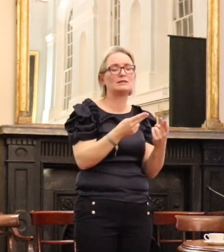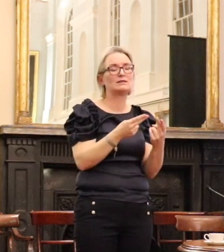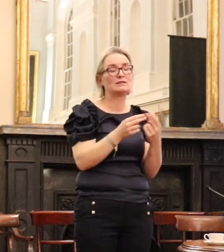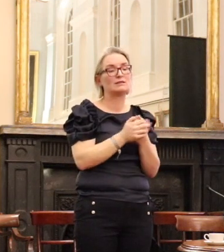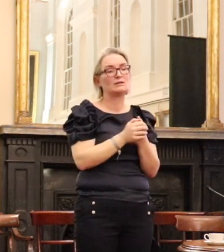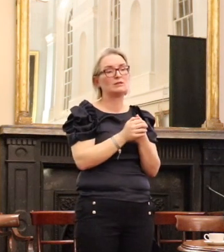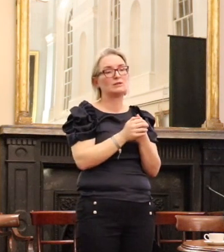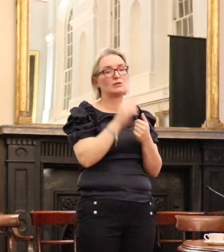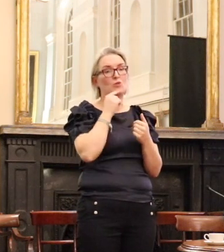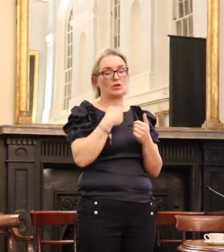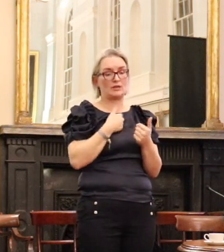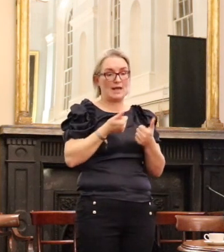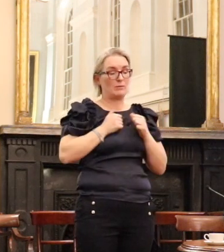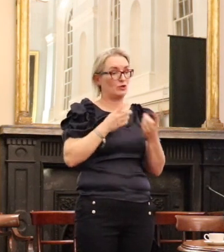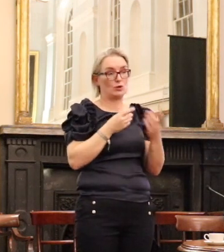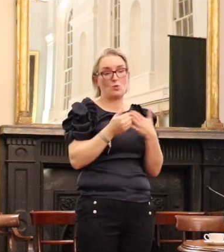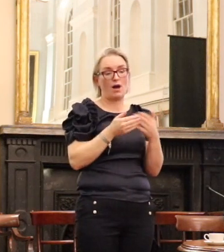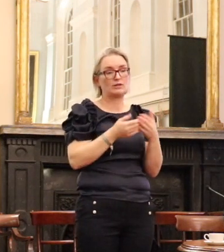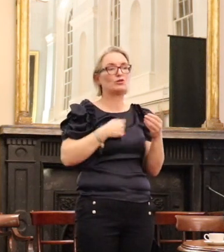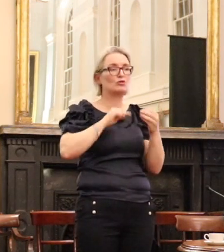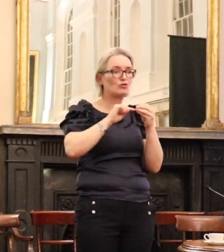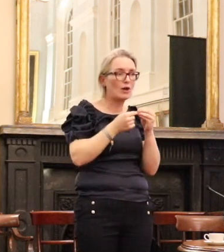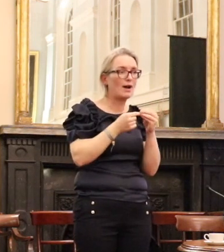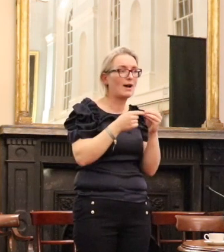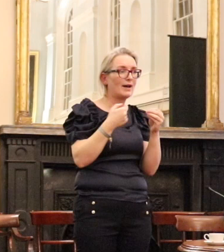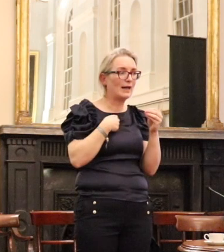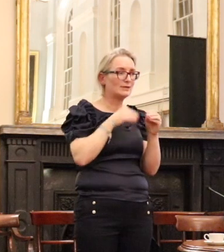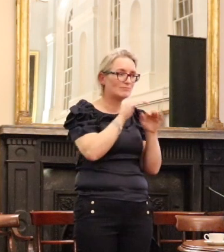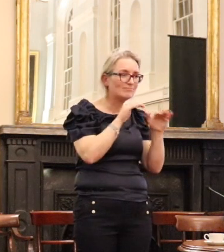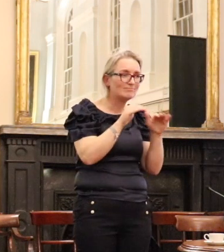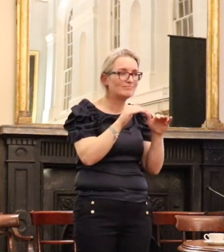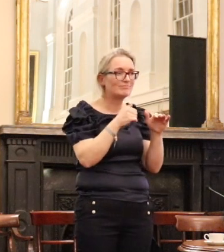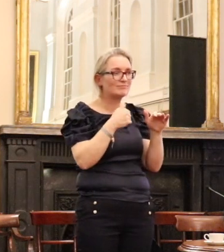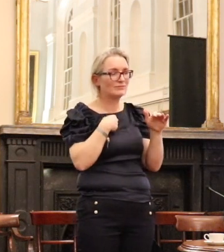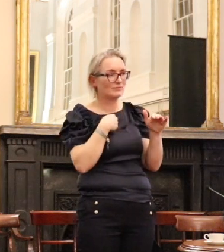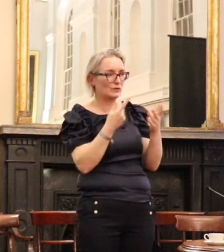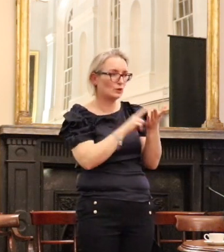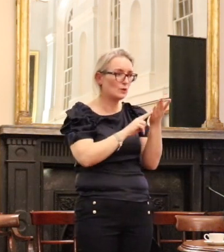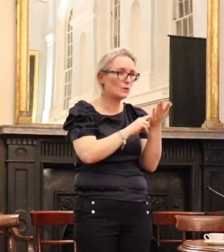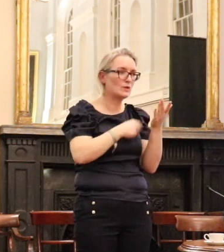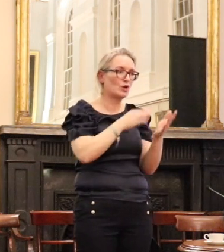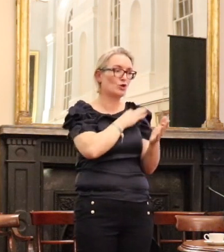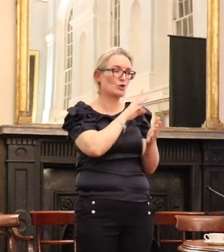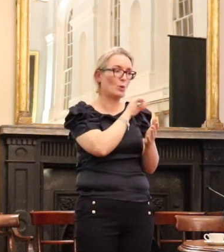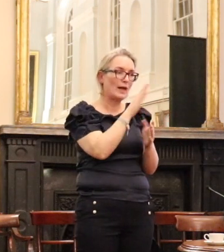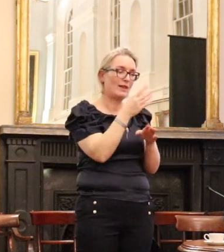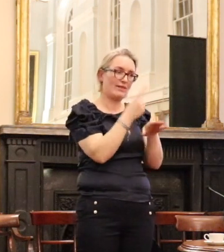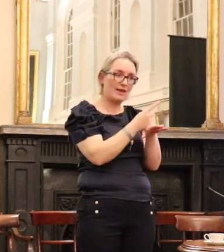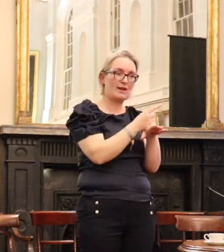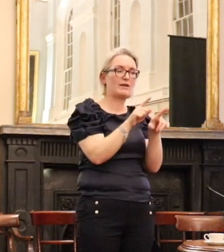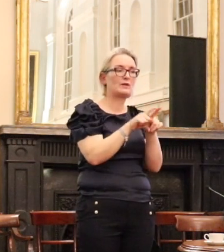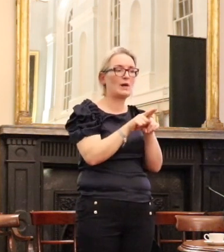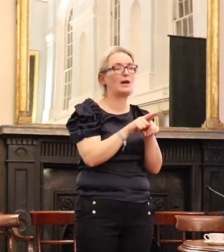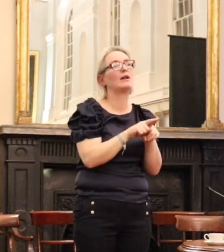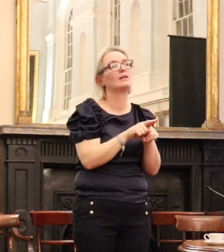we have been able to do is to attempt to tap into the goodwill that does exist throughout the profession. The PLA project that's the